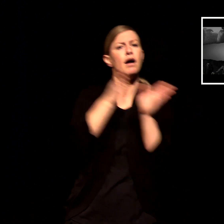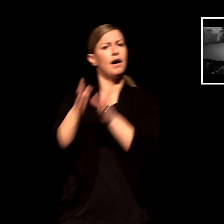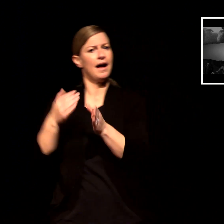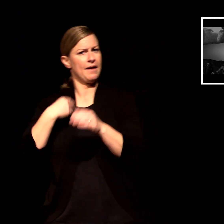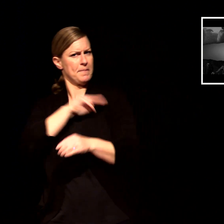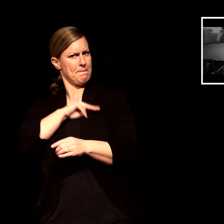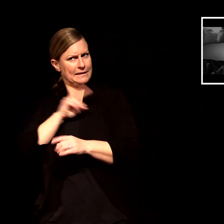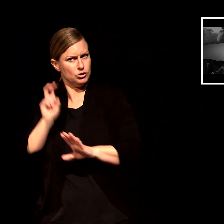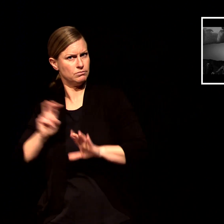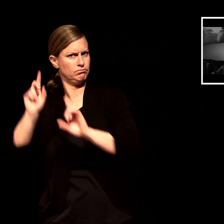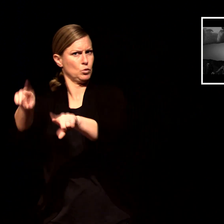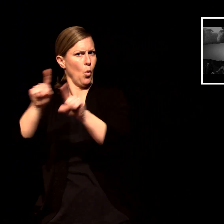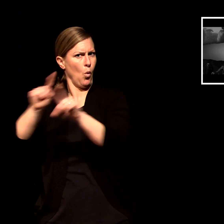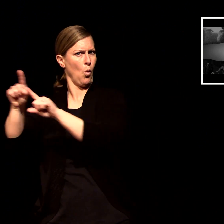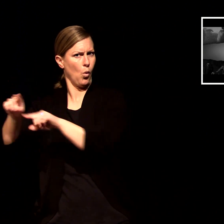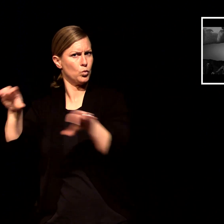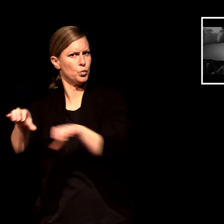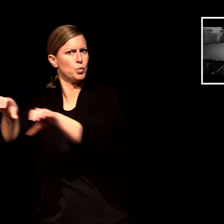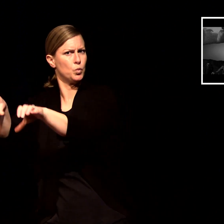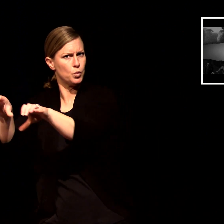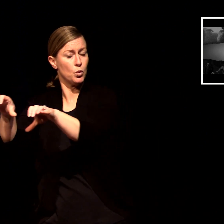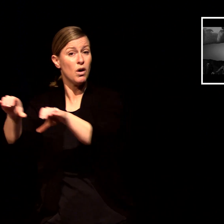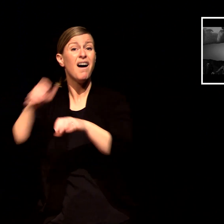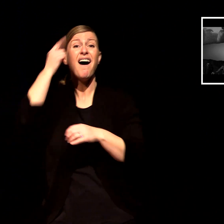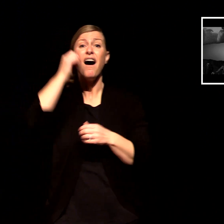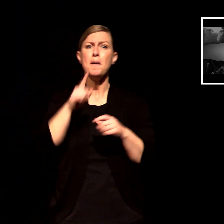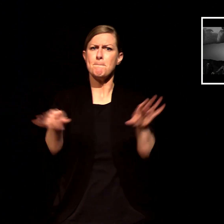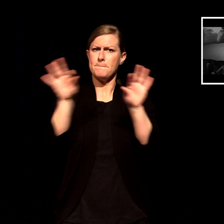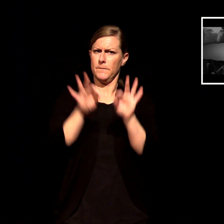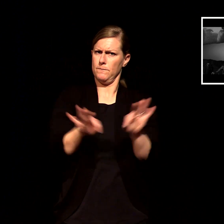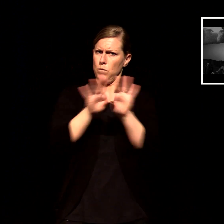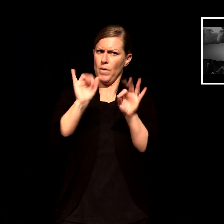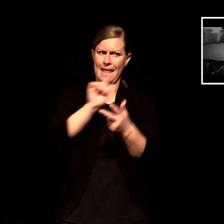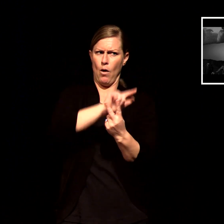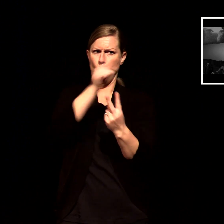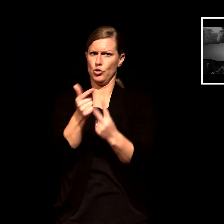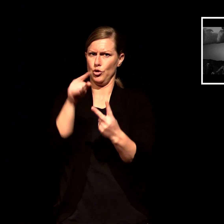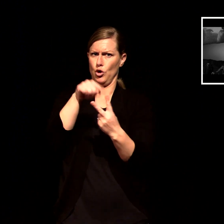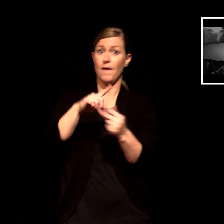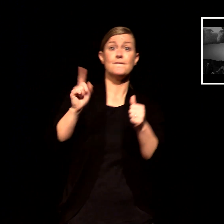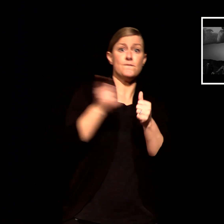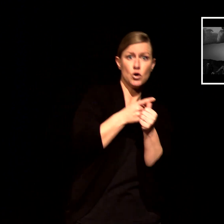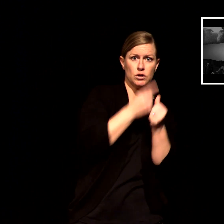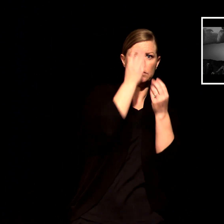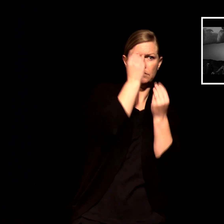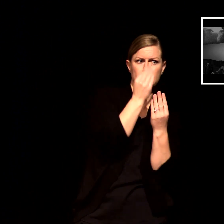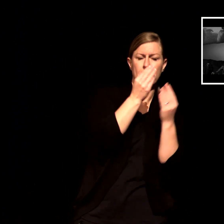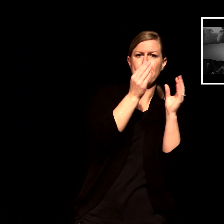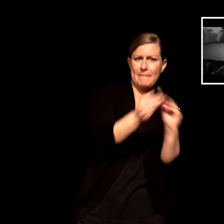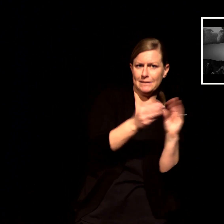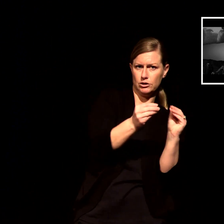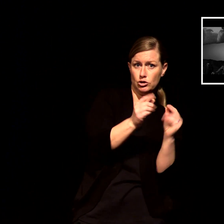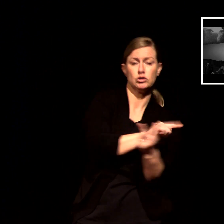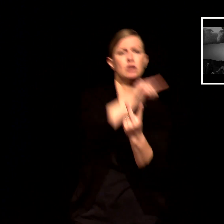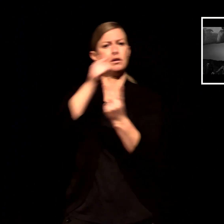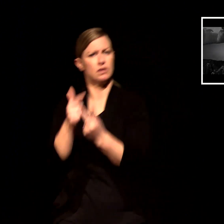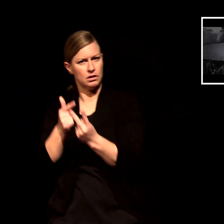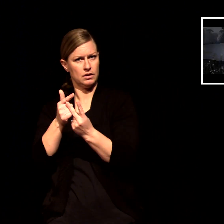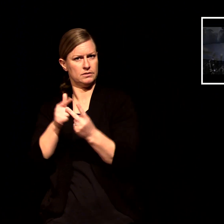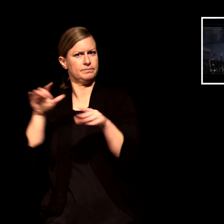and in verse 35 we see it jesus was announcing the good news about the kingdom he was proclaiming the